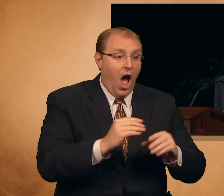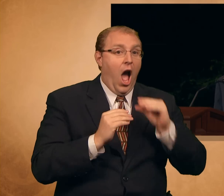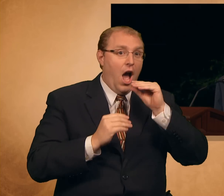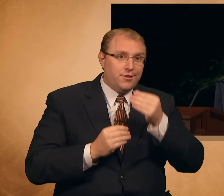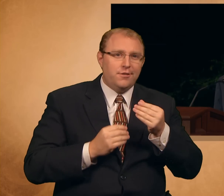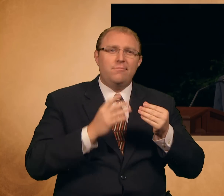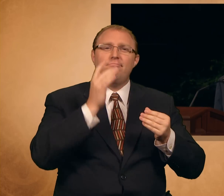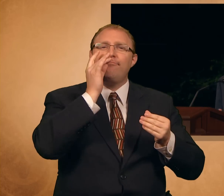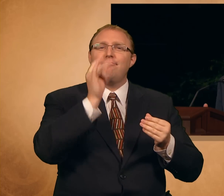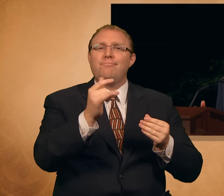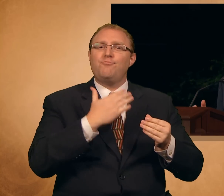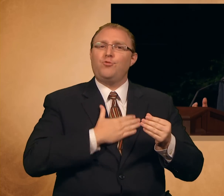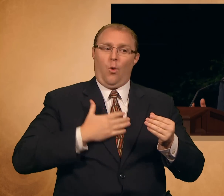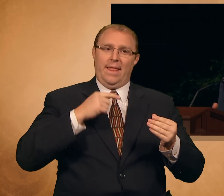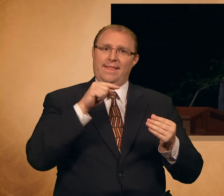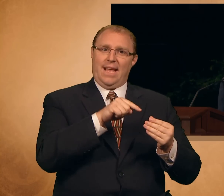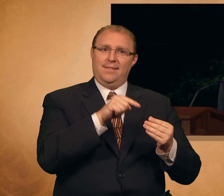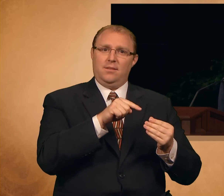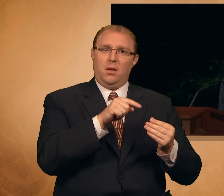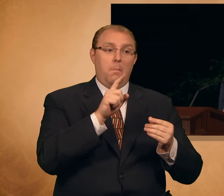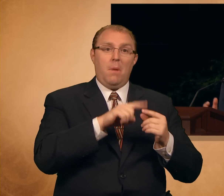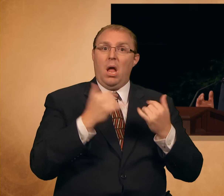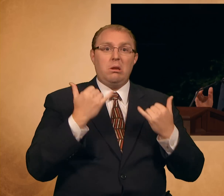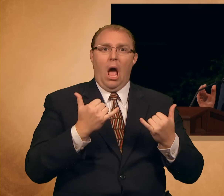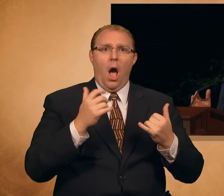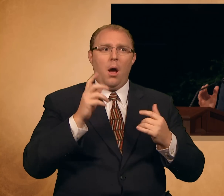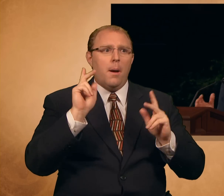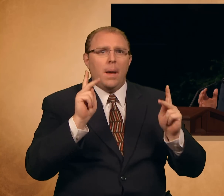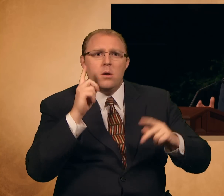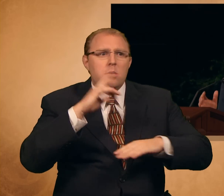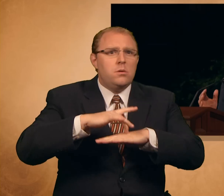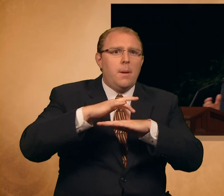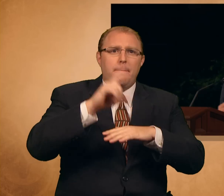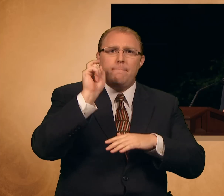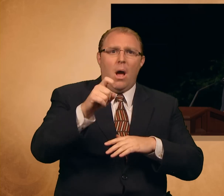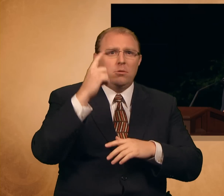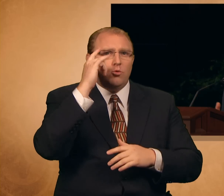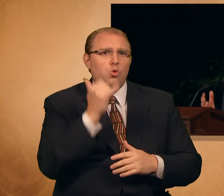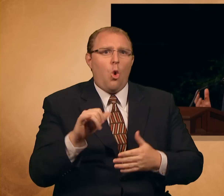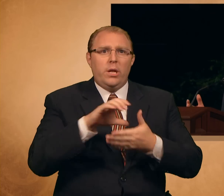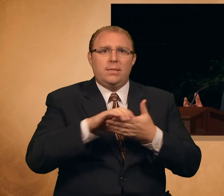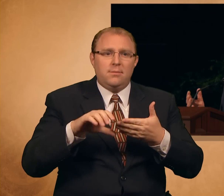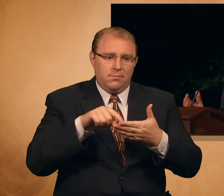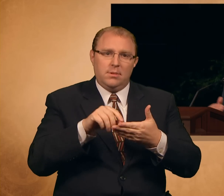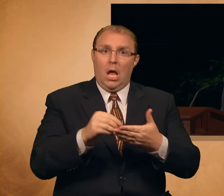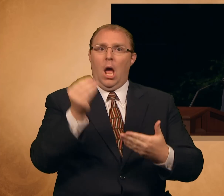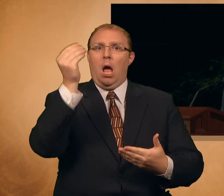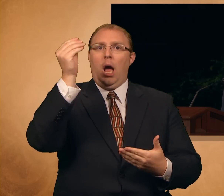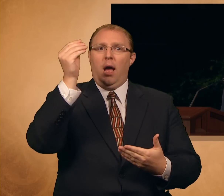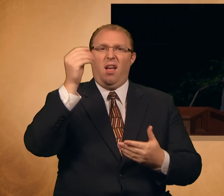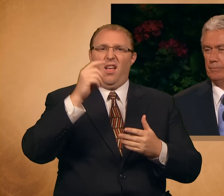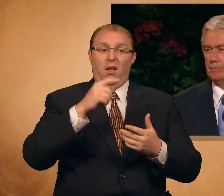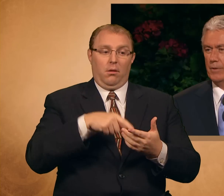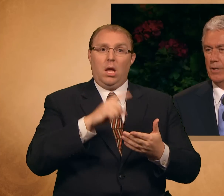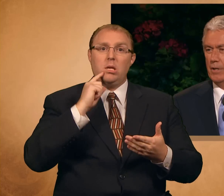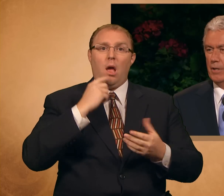itself becomes an utter disappointment if it does not contain a golden ticket.